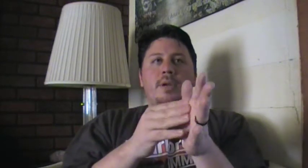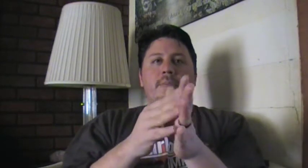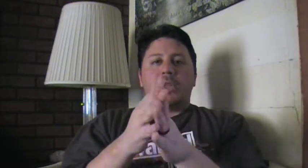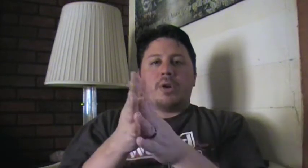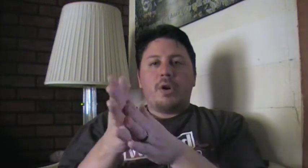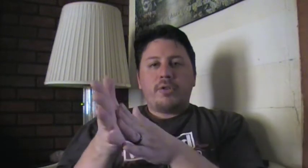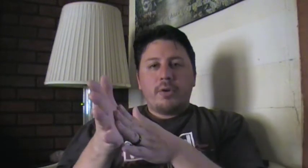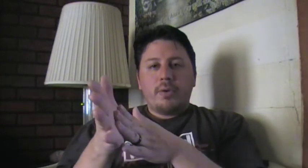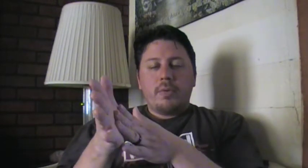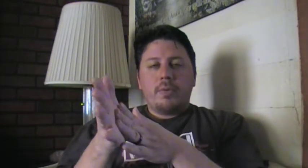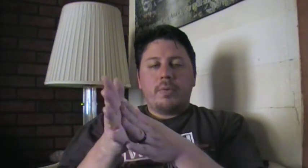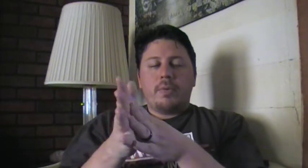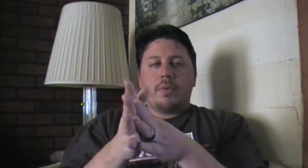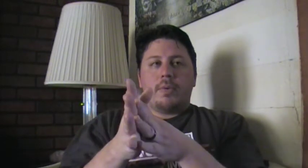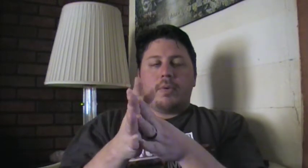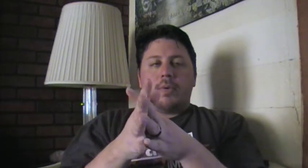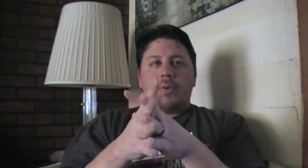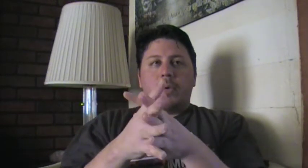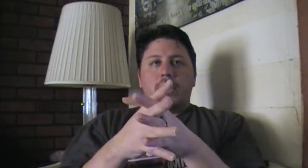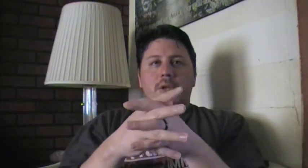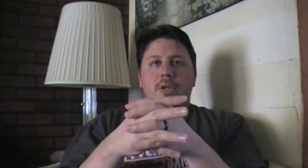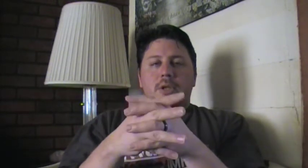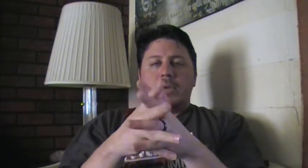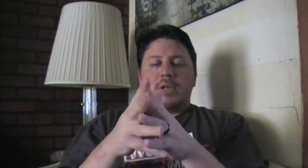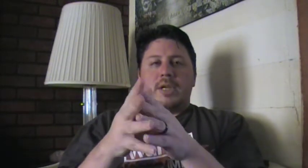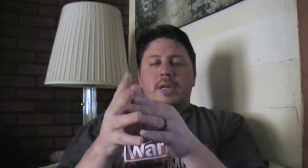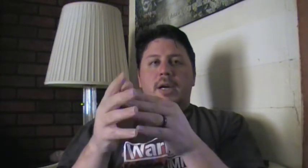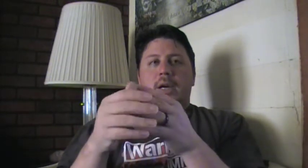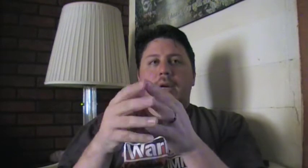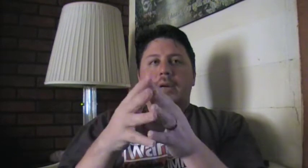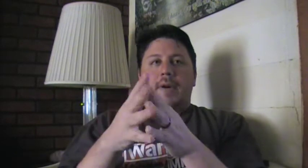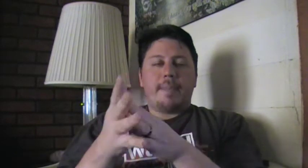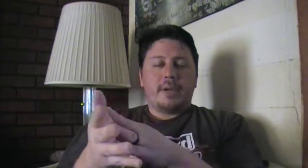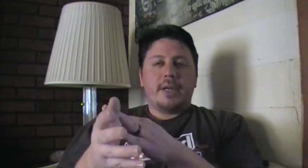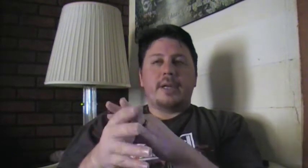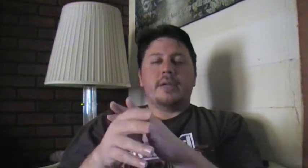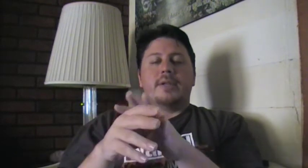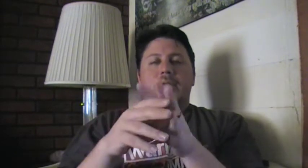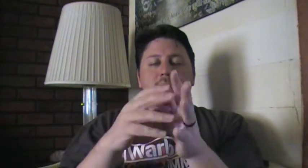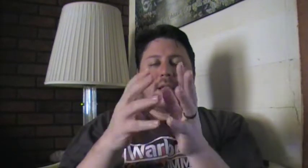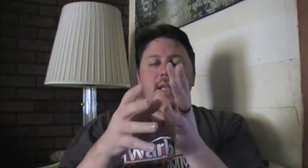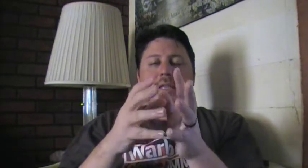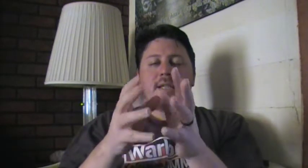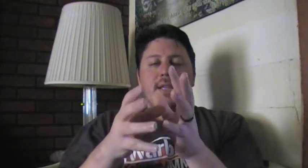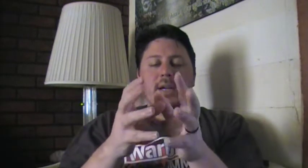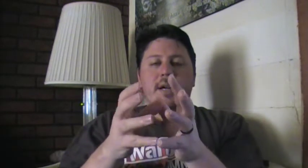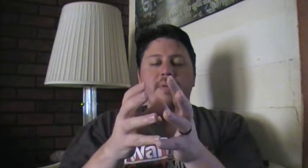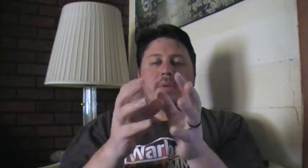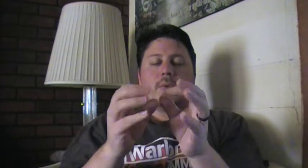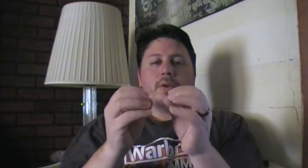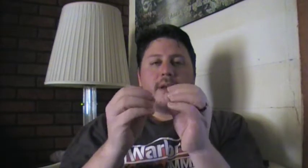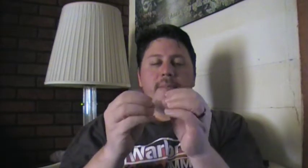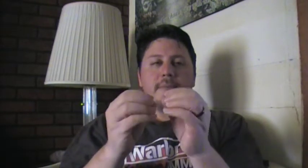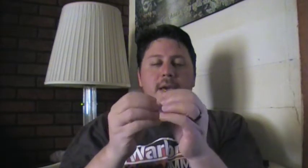But you're also using grappling. This is the encompassing word of MMA. MMA.